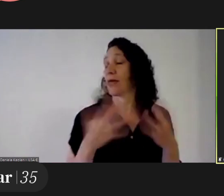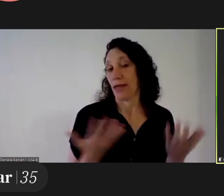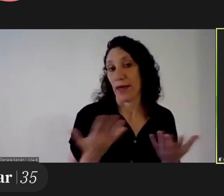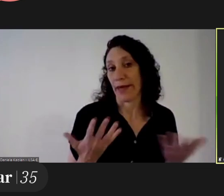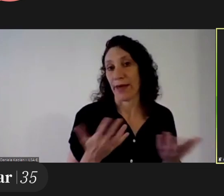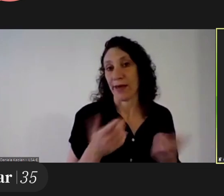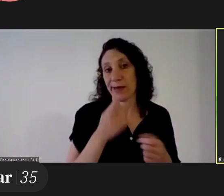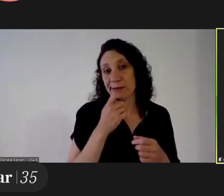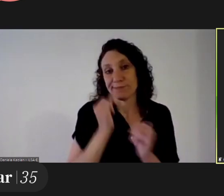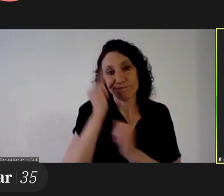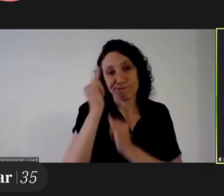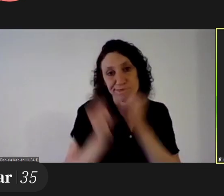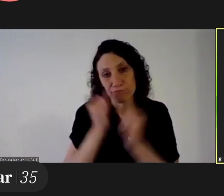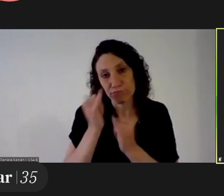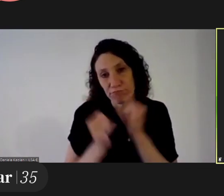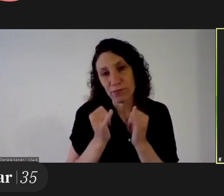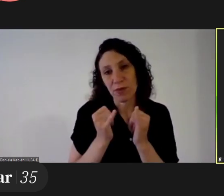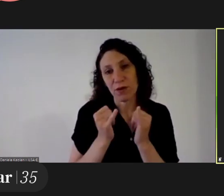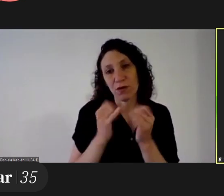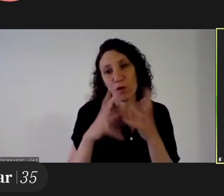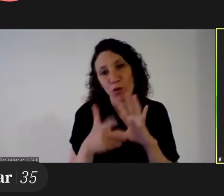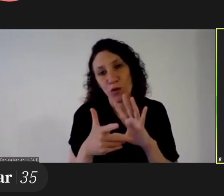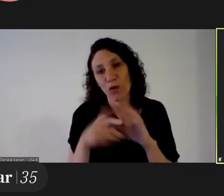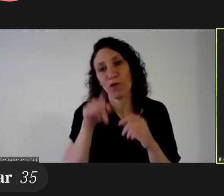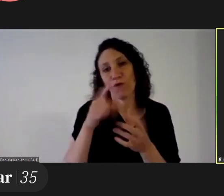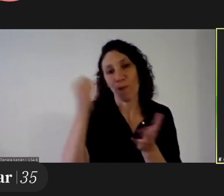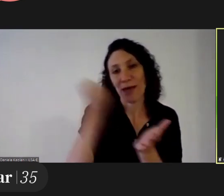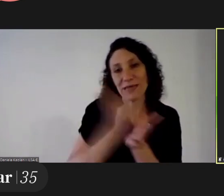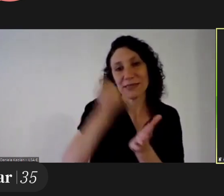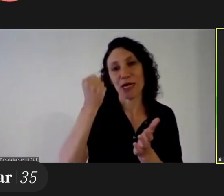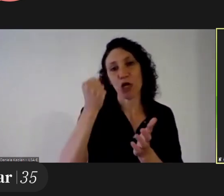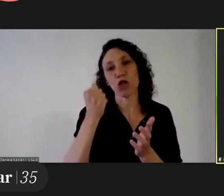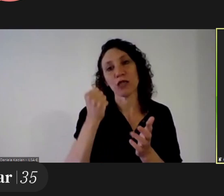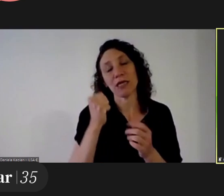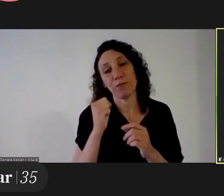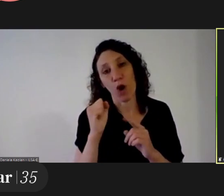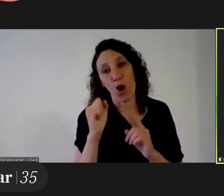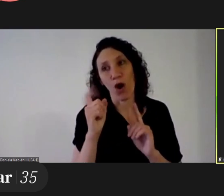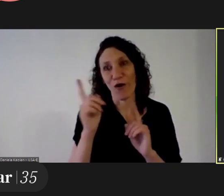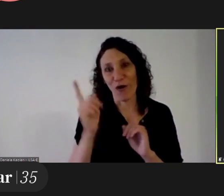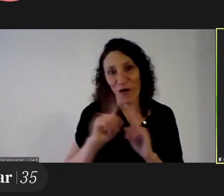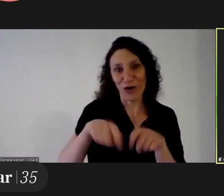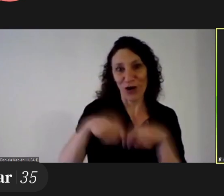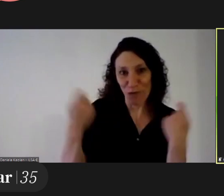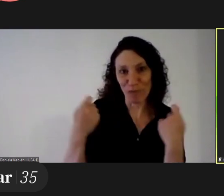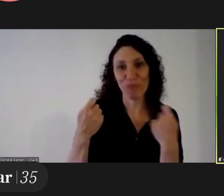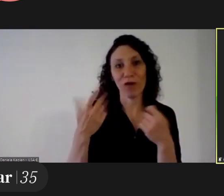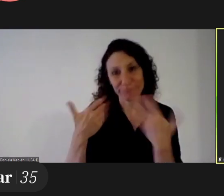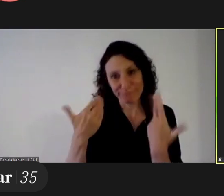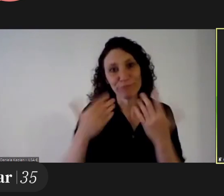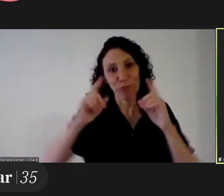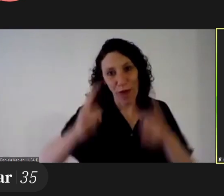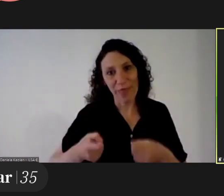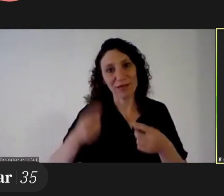where productions that do not respond to more conventional narratives or stereotyped narratives can